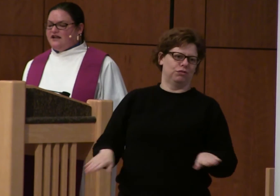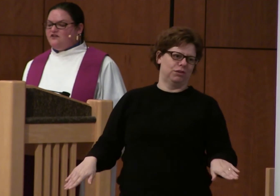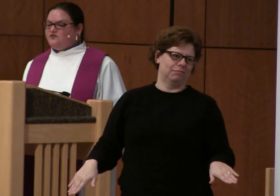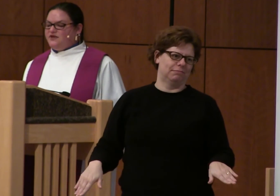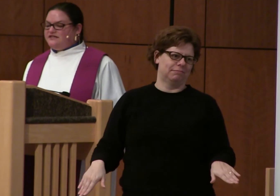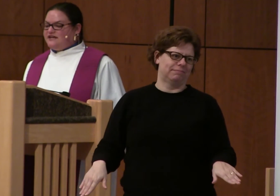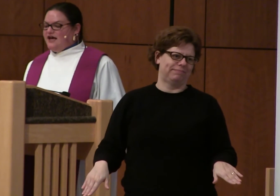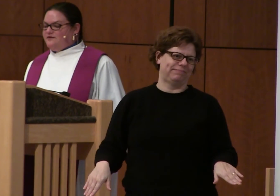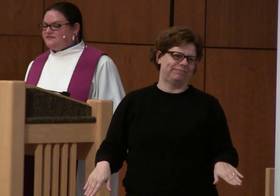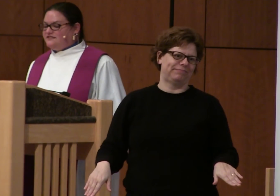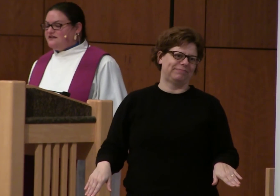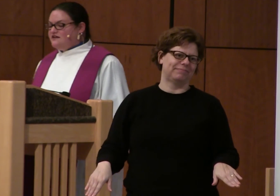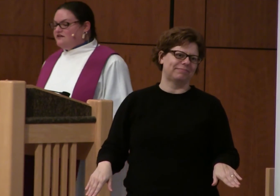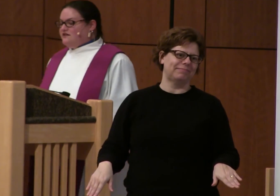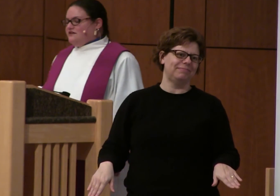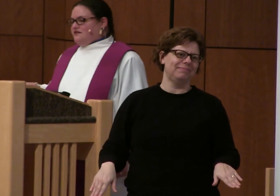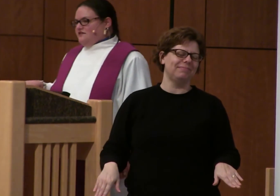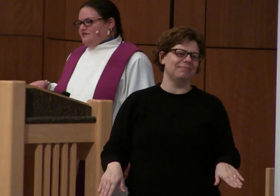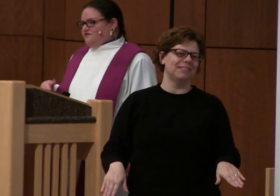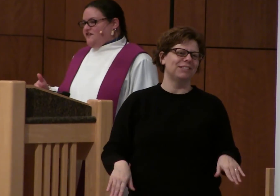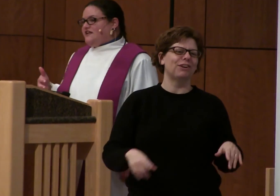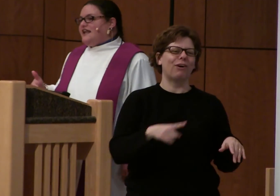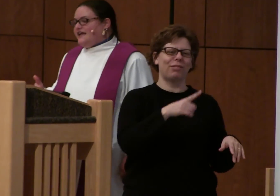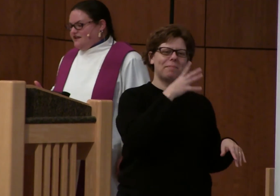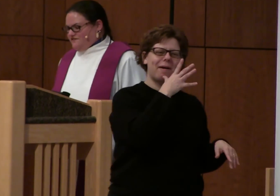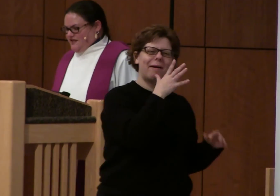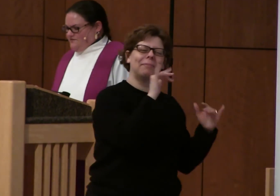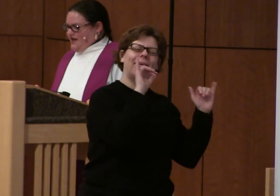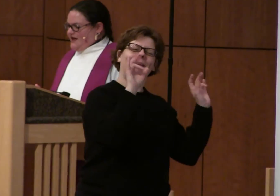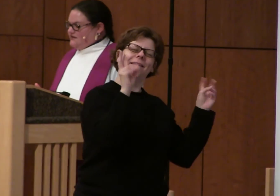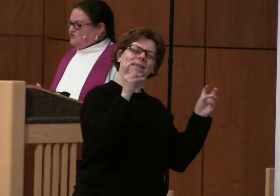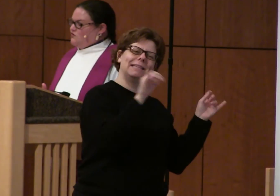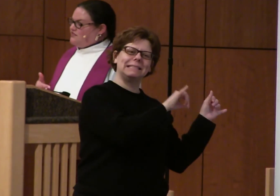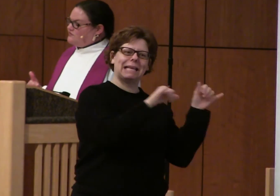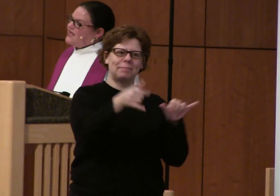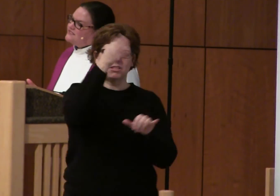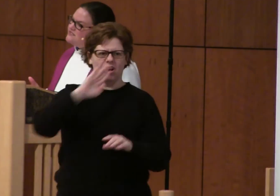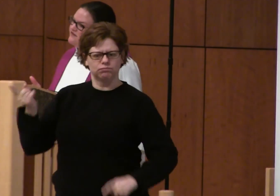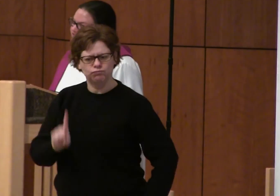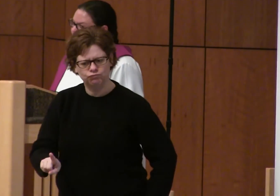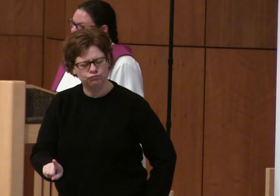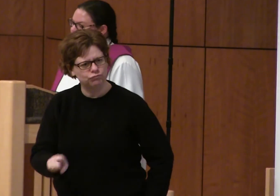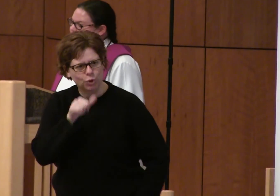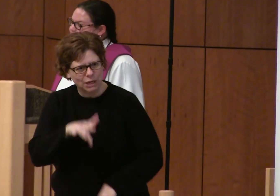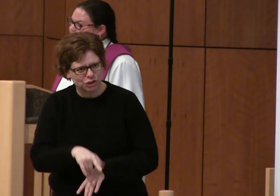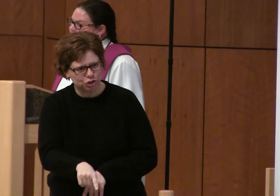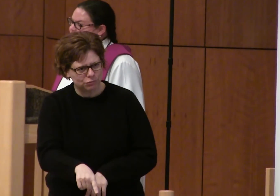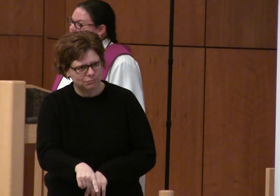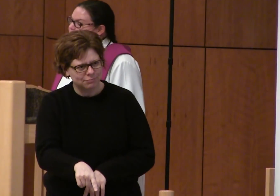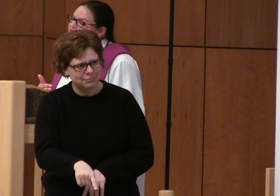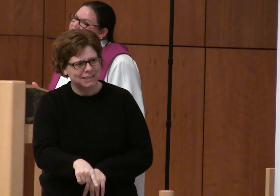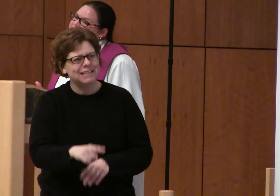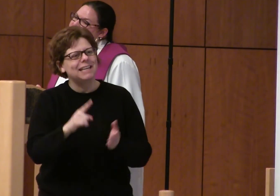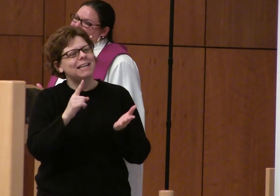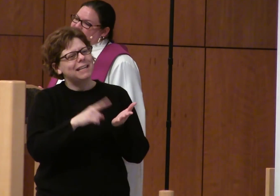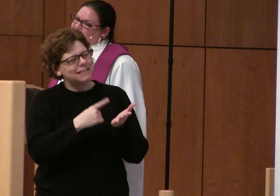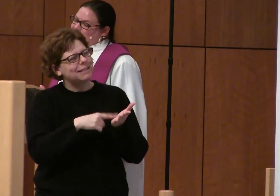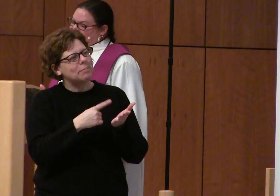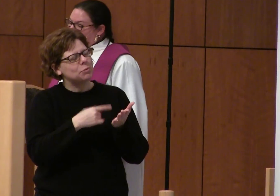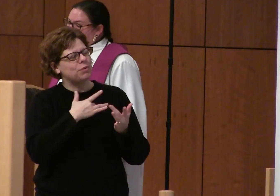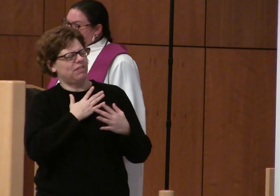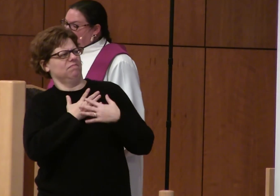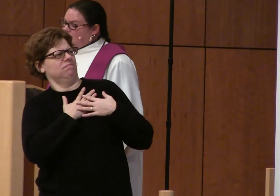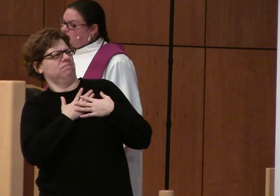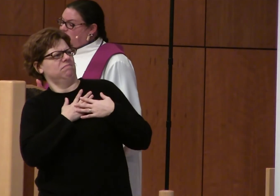And I know that we at times feel a negative impact or threat of the law. But it is